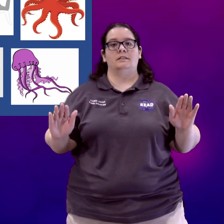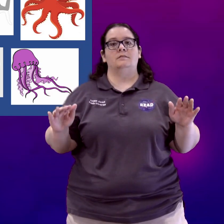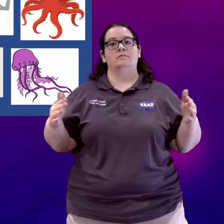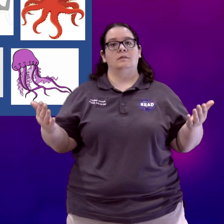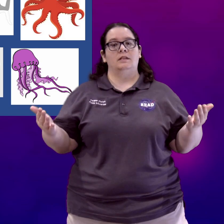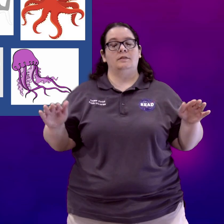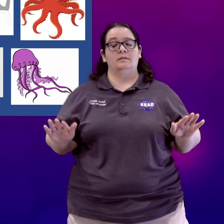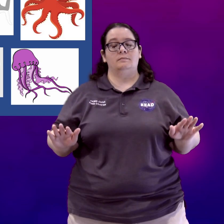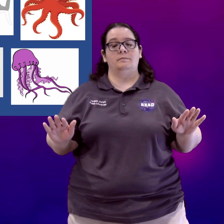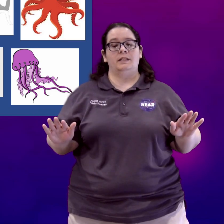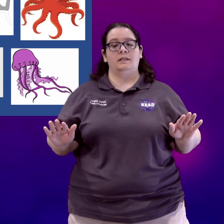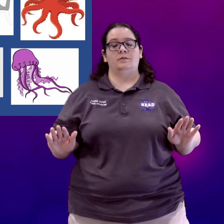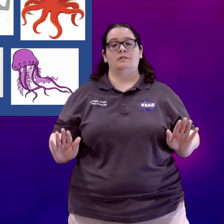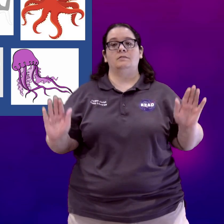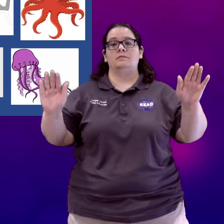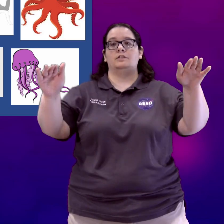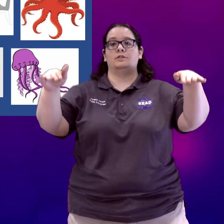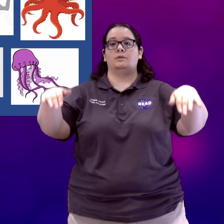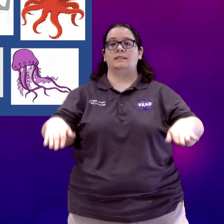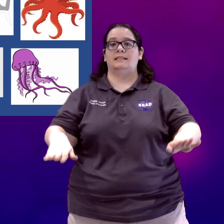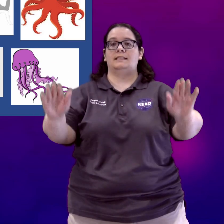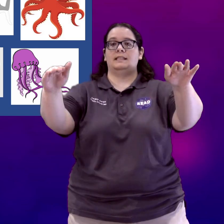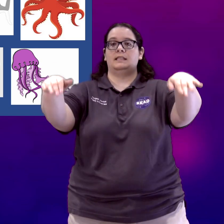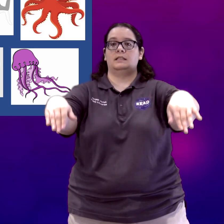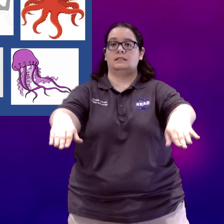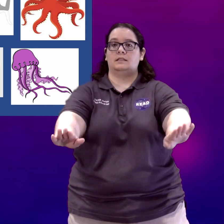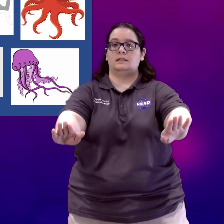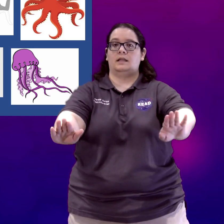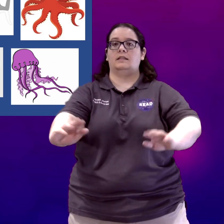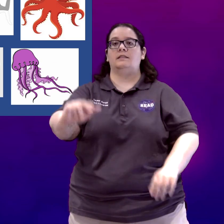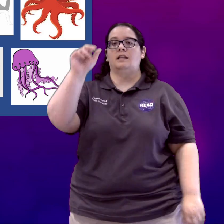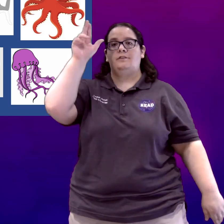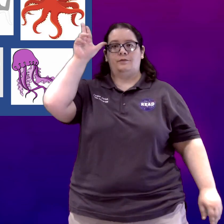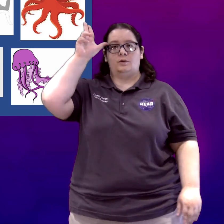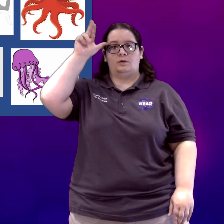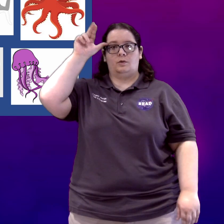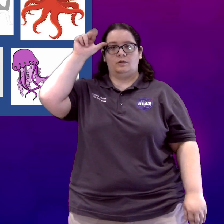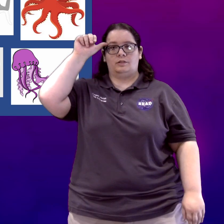a little bit literal to do sea and then the sign for horse.